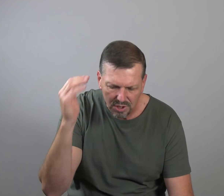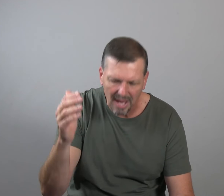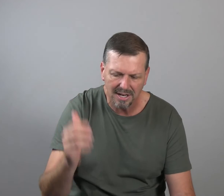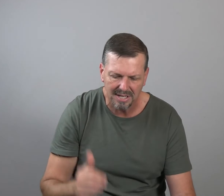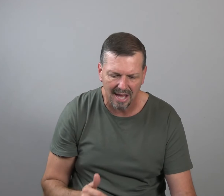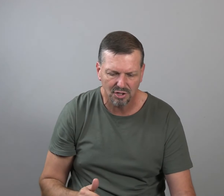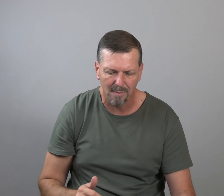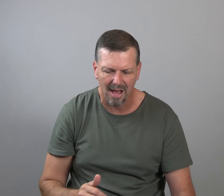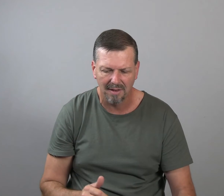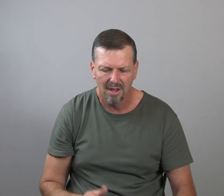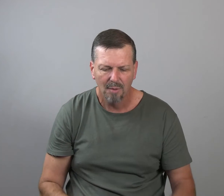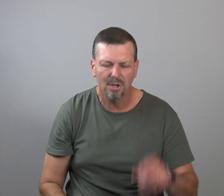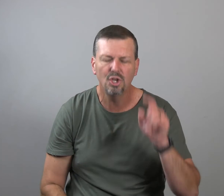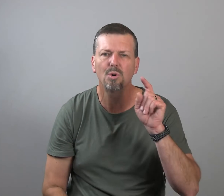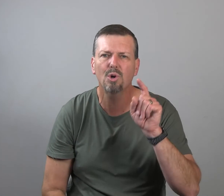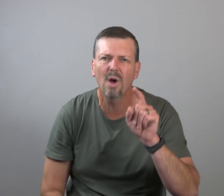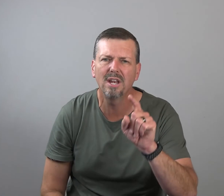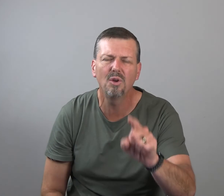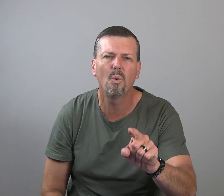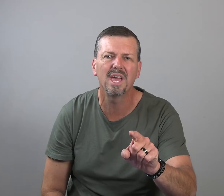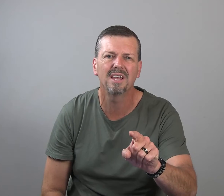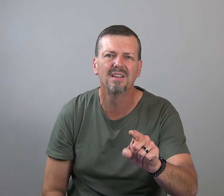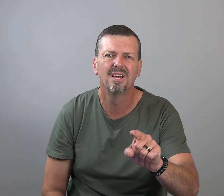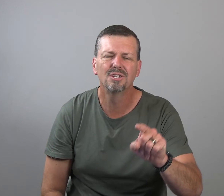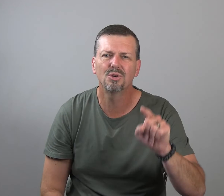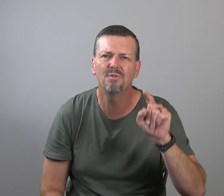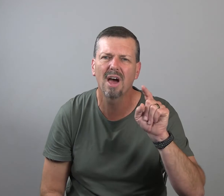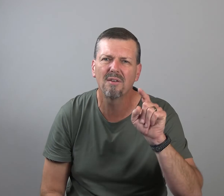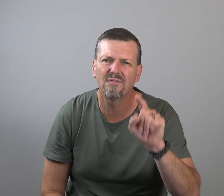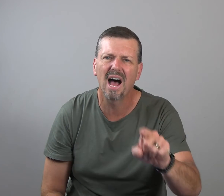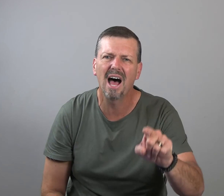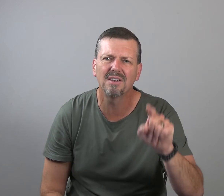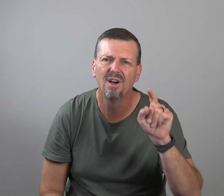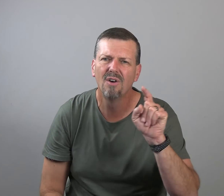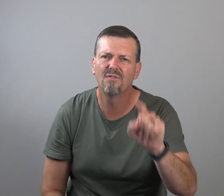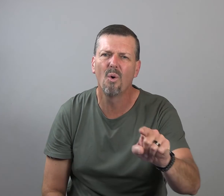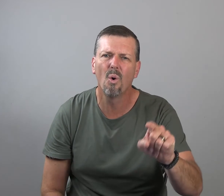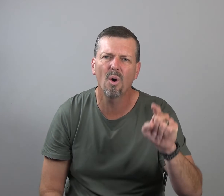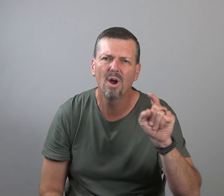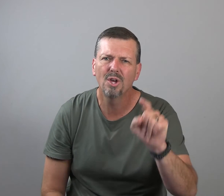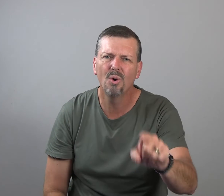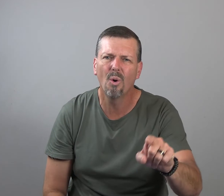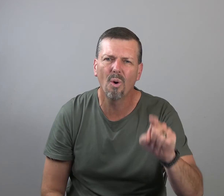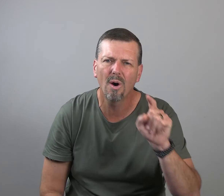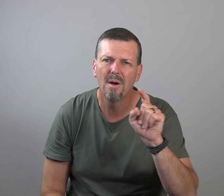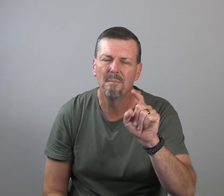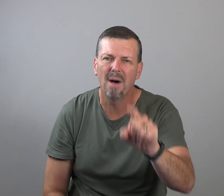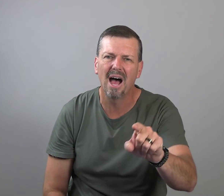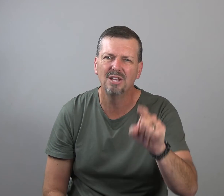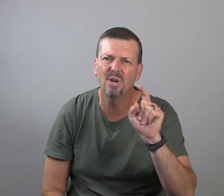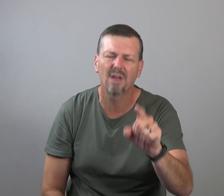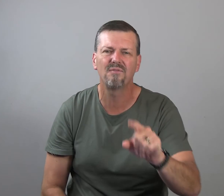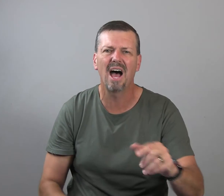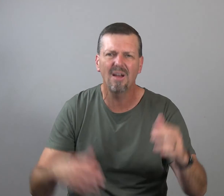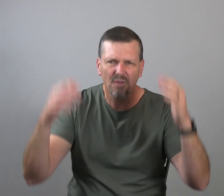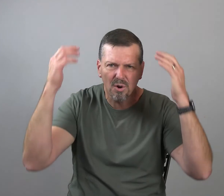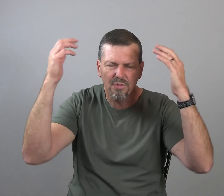Satan attacks your mind, but you were created to win. So you've got to fight for your mind. You've got to fight for your